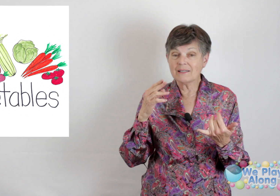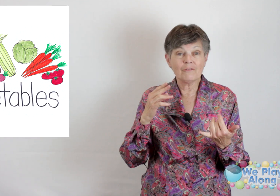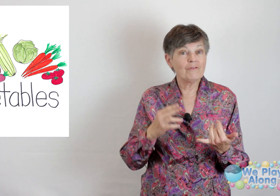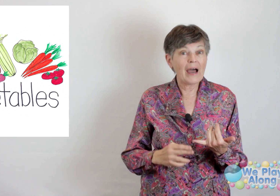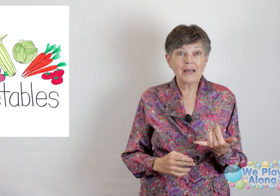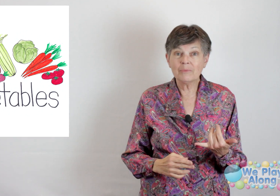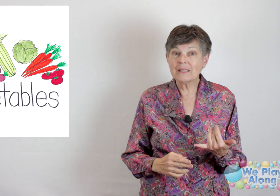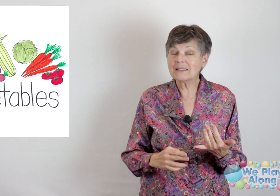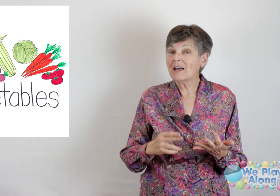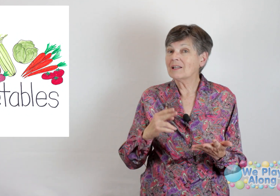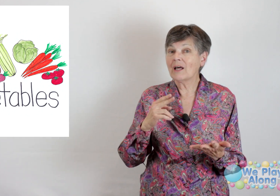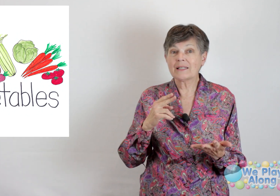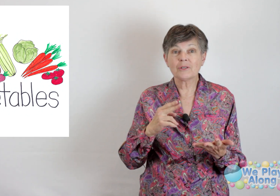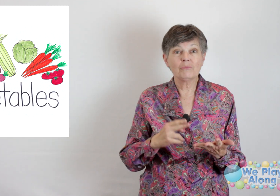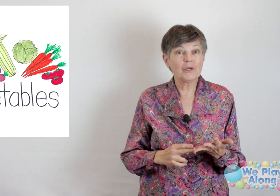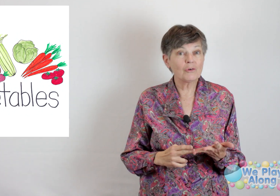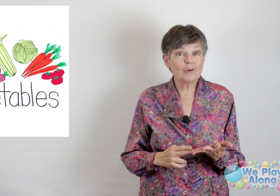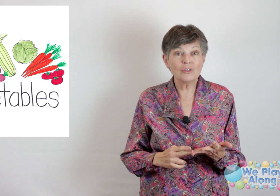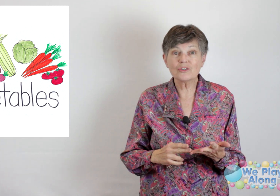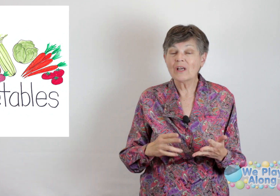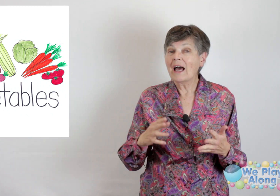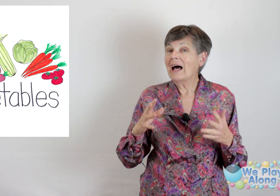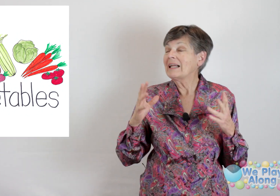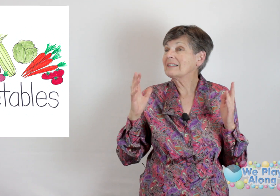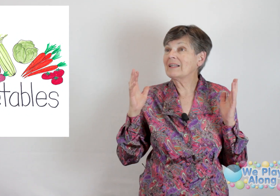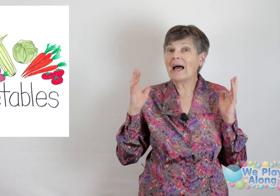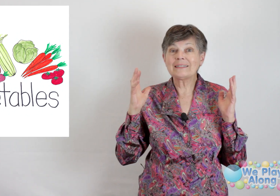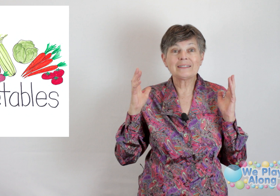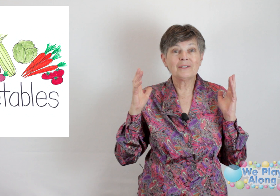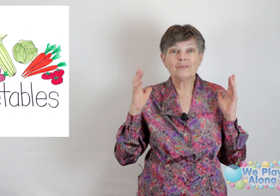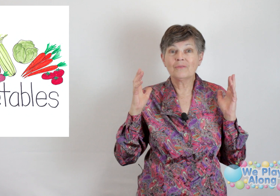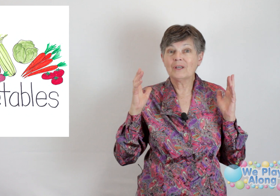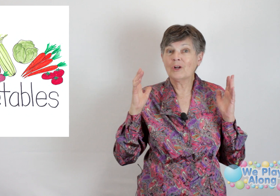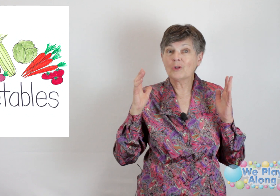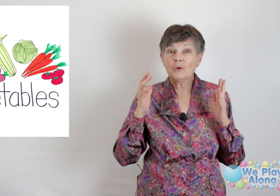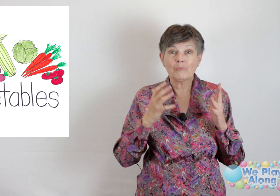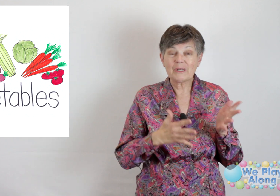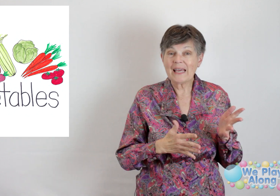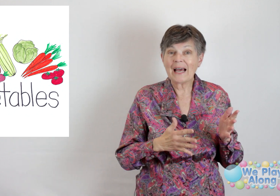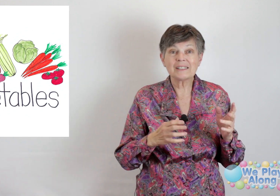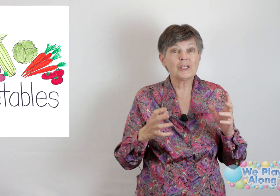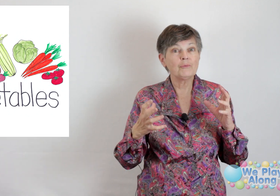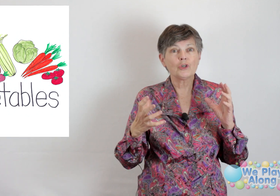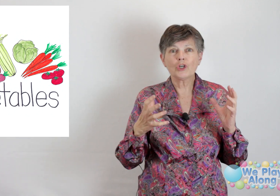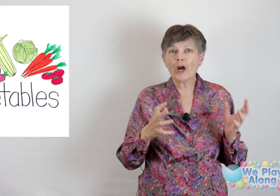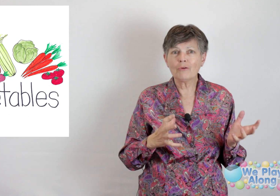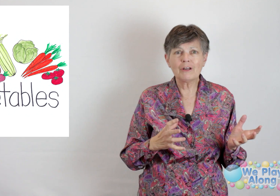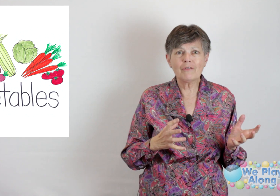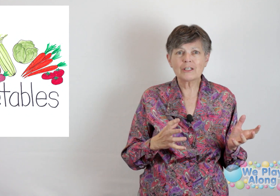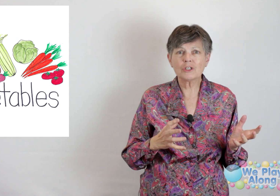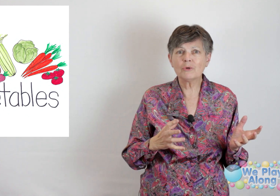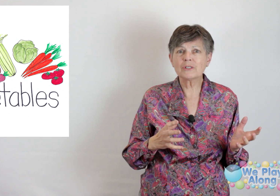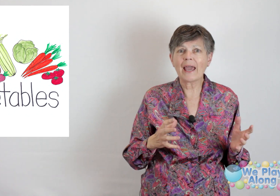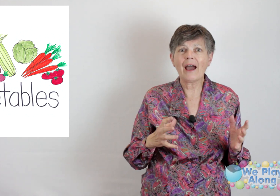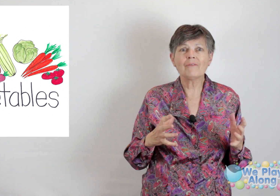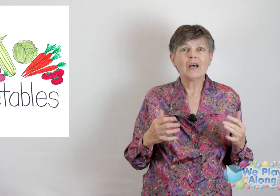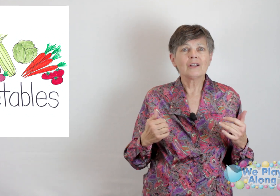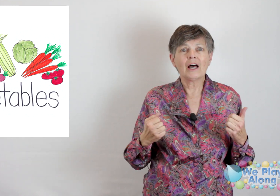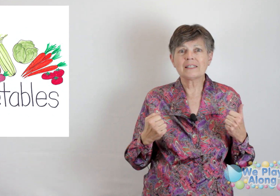of vitamins, lots of minerals, lots of you know your potassium, your dark green vegetables have lots